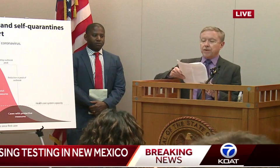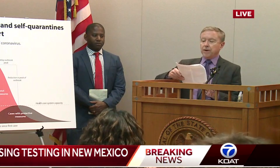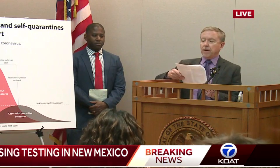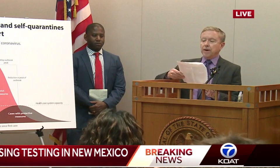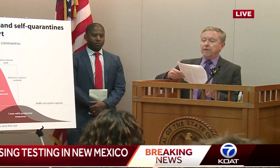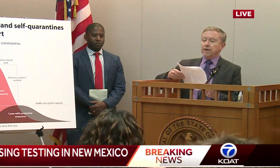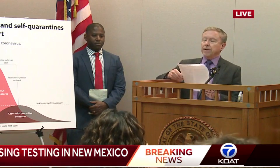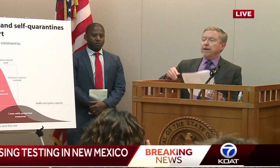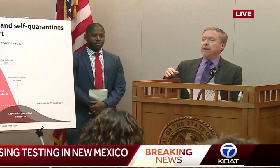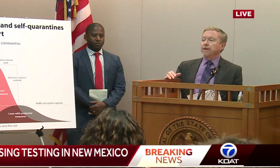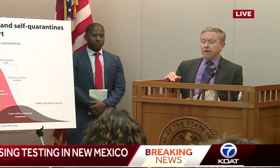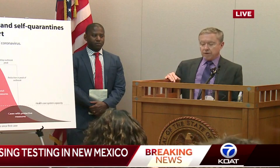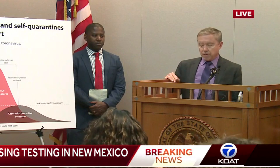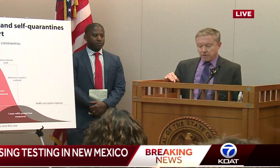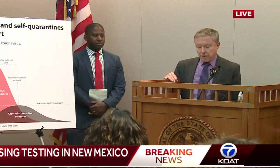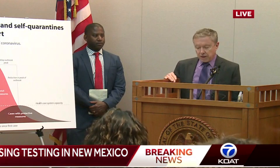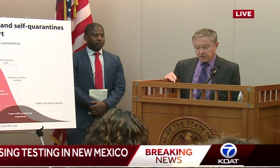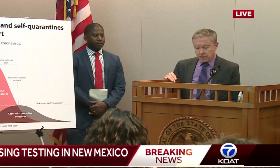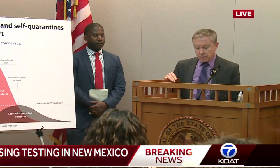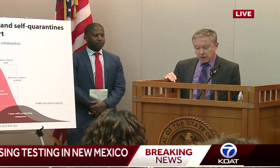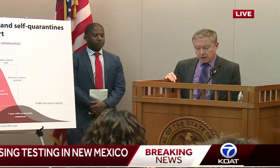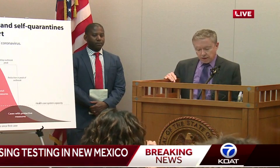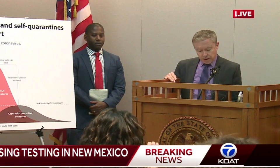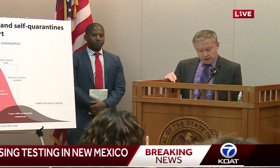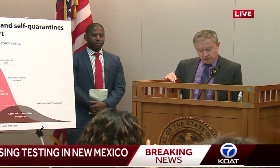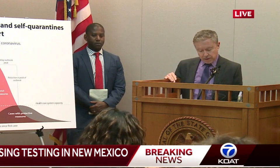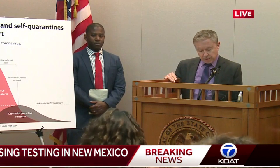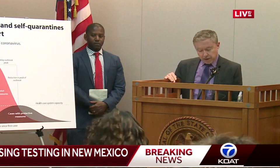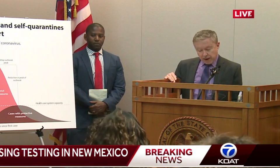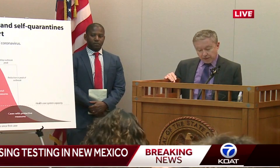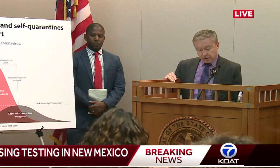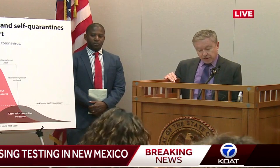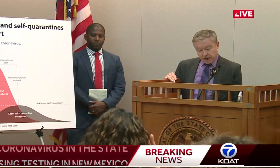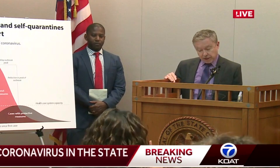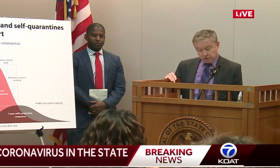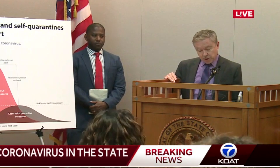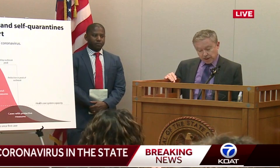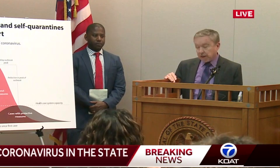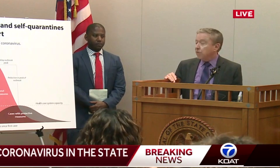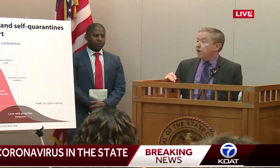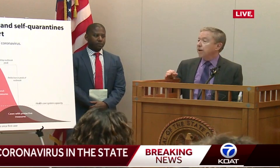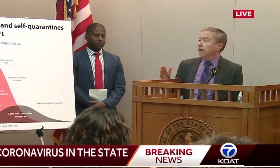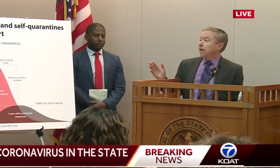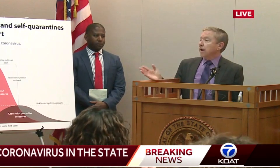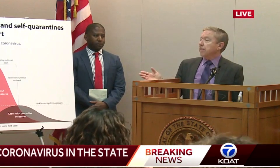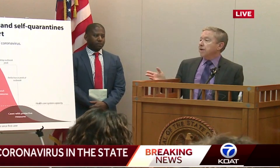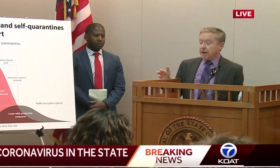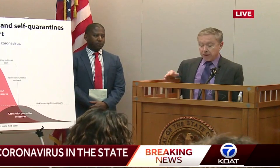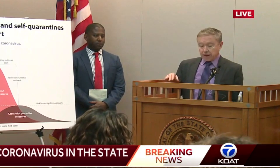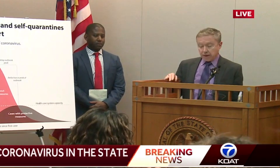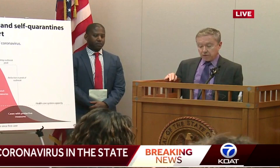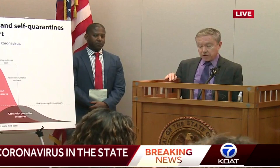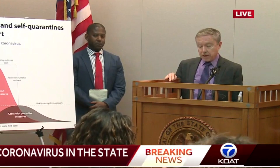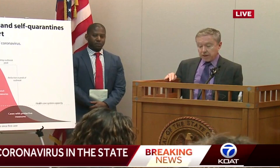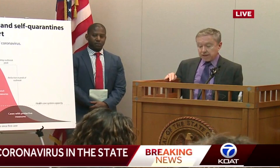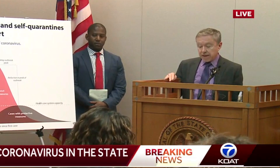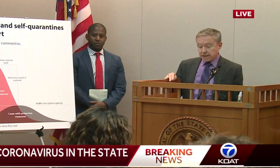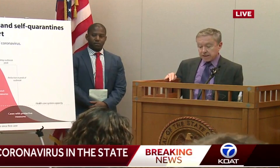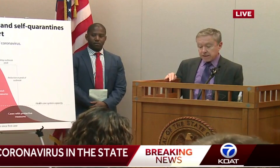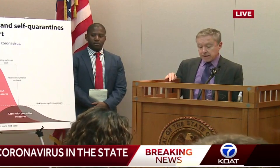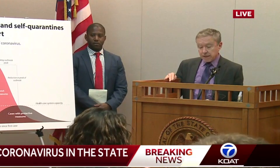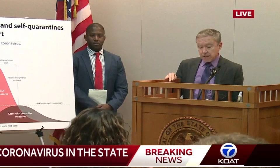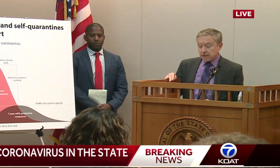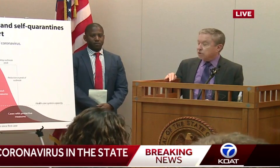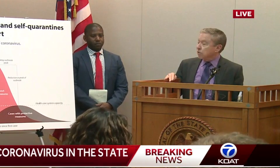You can get this data from the CDC as well. But after the H1N1 epidemic, it was studied